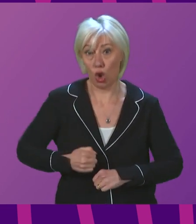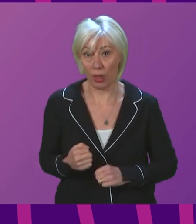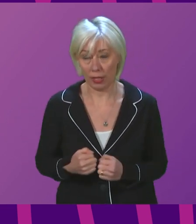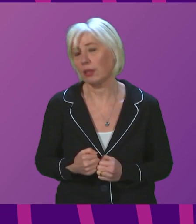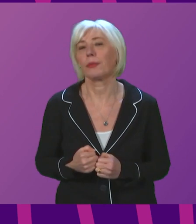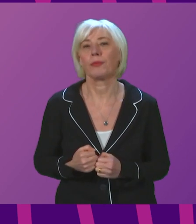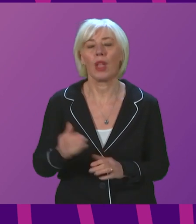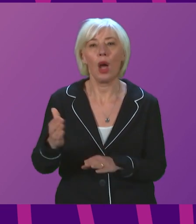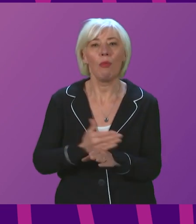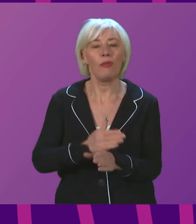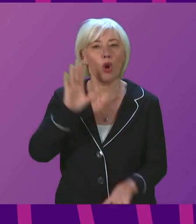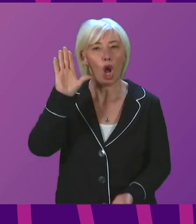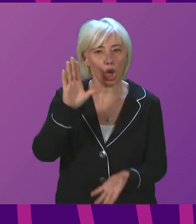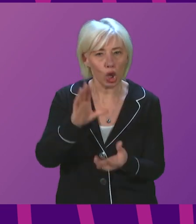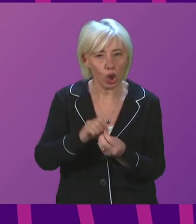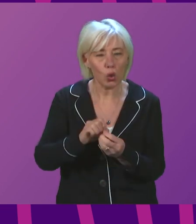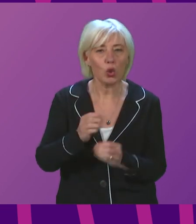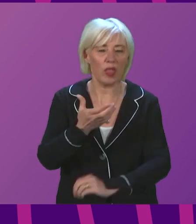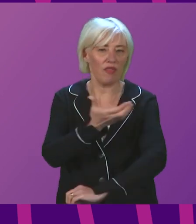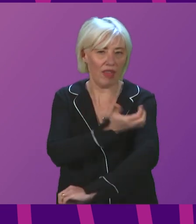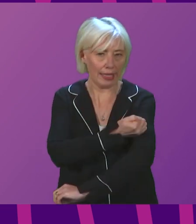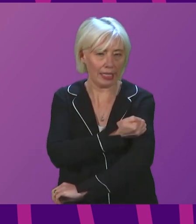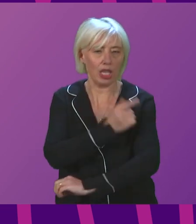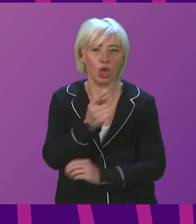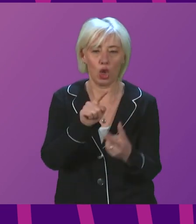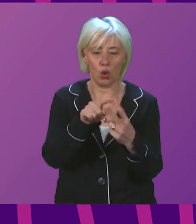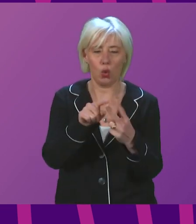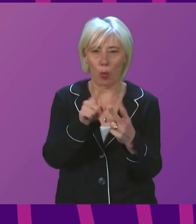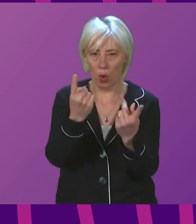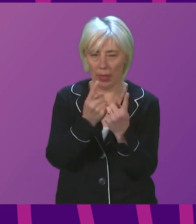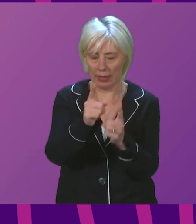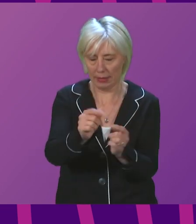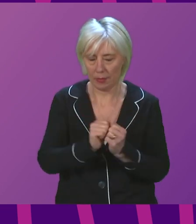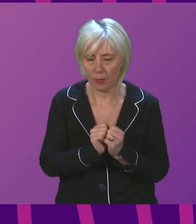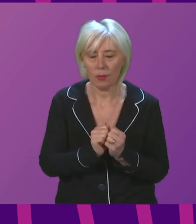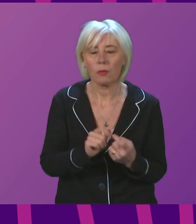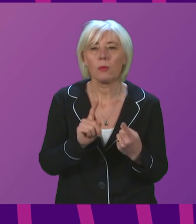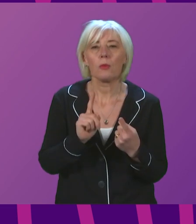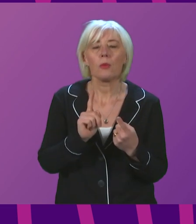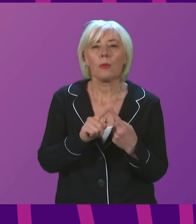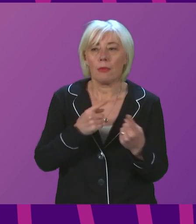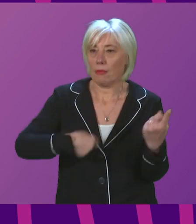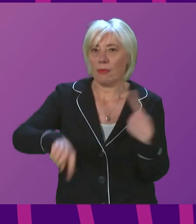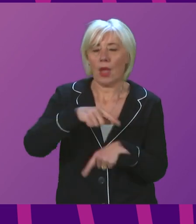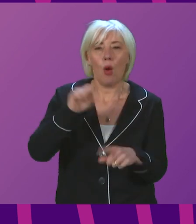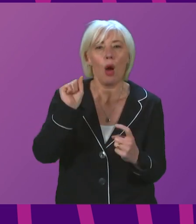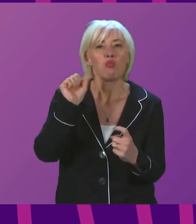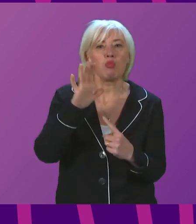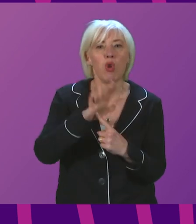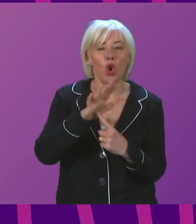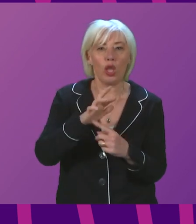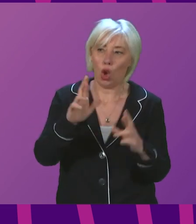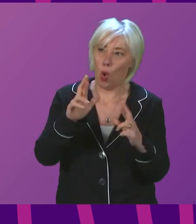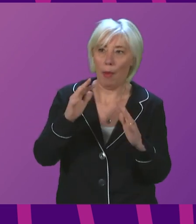before I conclude with an update on vaccination, let me cover two further points. Firstly, it remains our priority, I hope